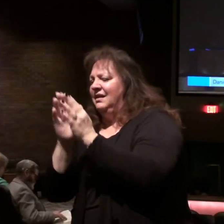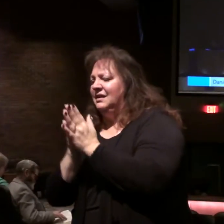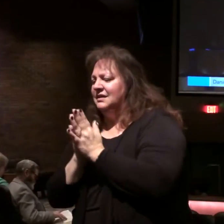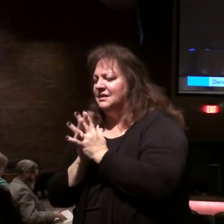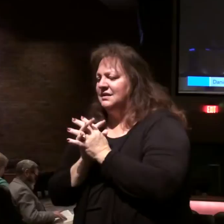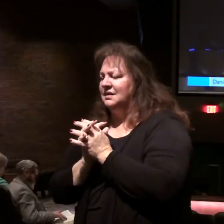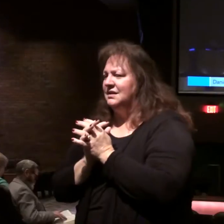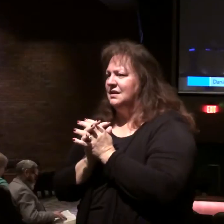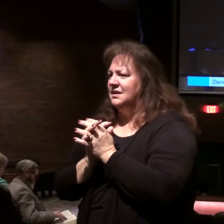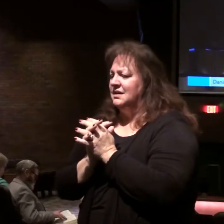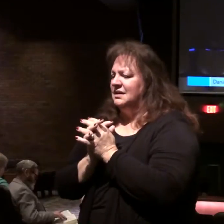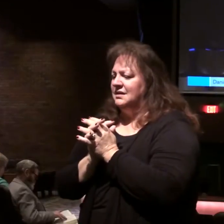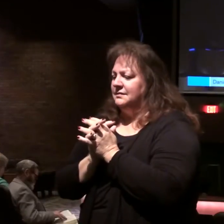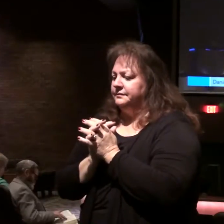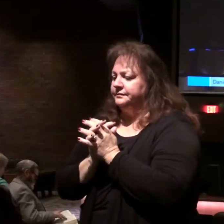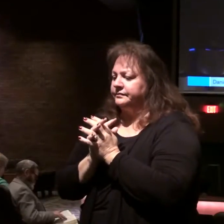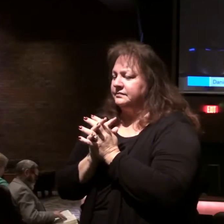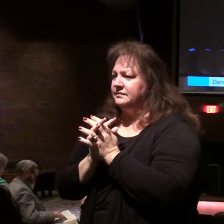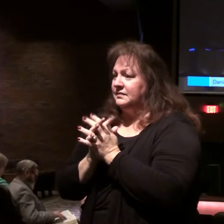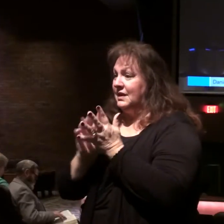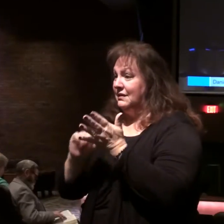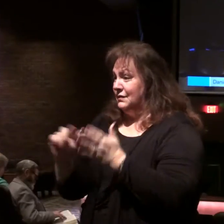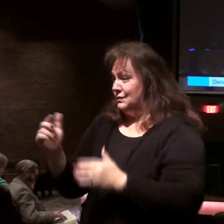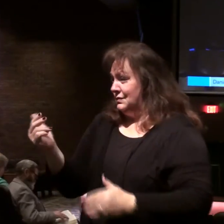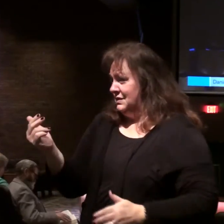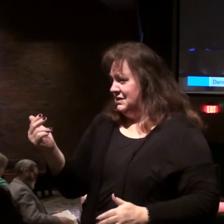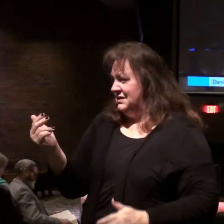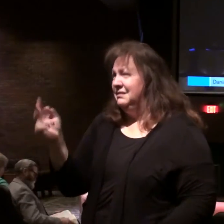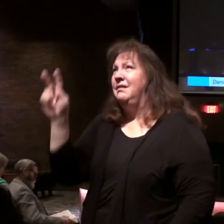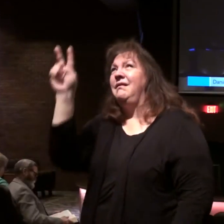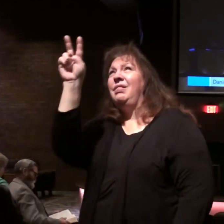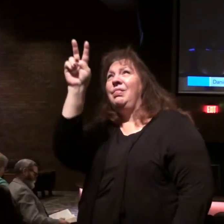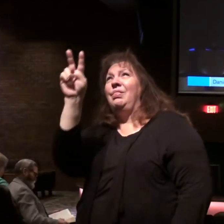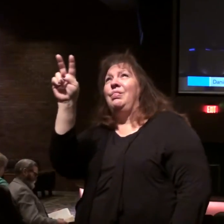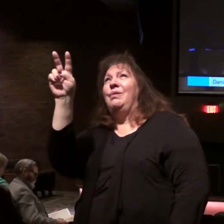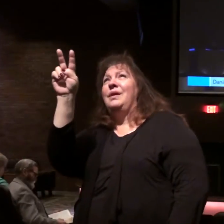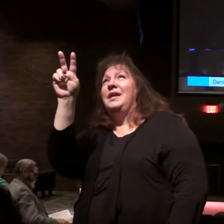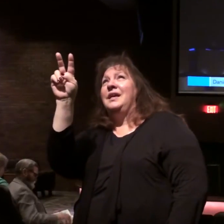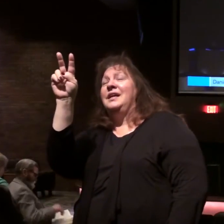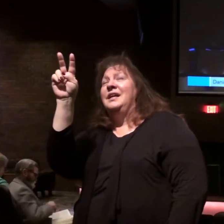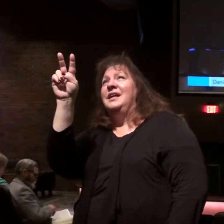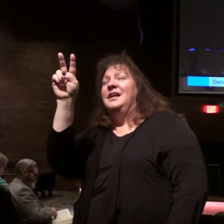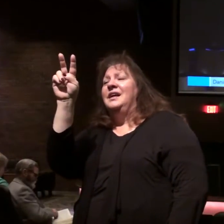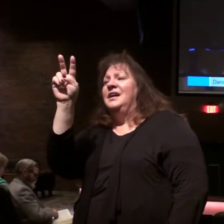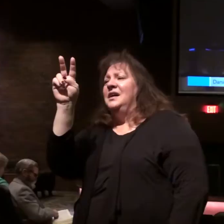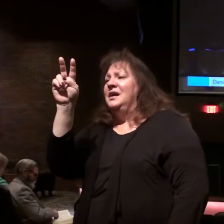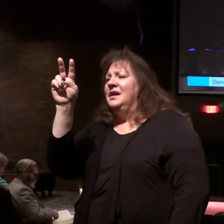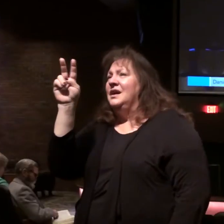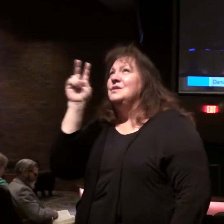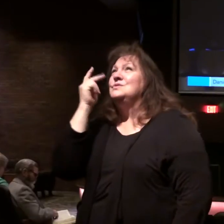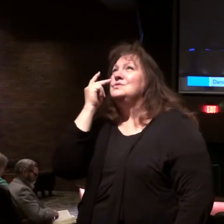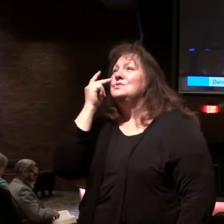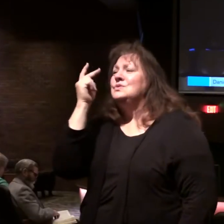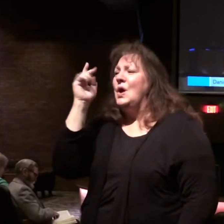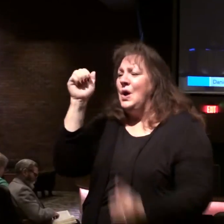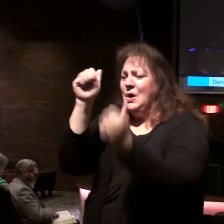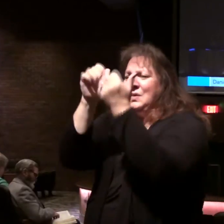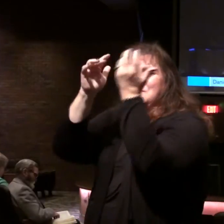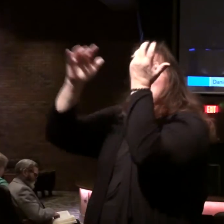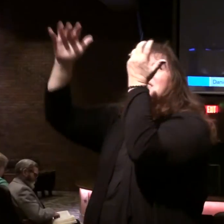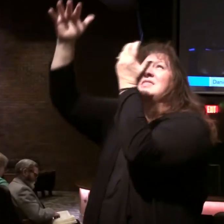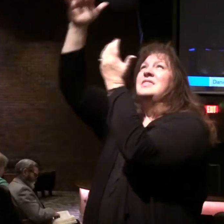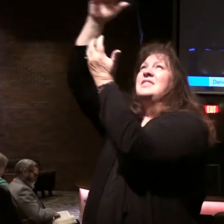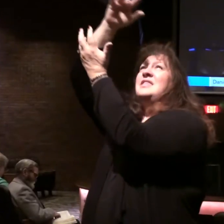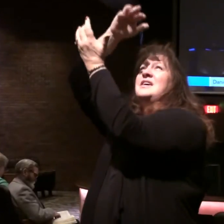Further description down through verse 10. But down to verse 13. kept looking in the night visions. Behold, with the clouds of